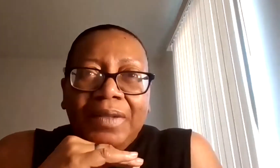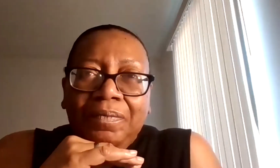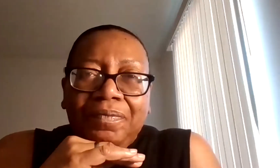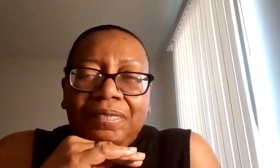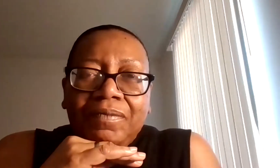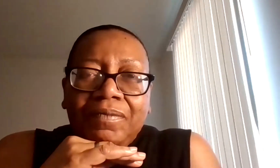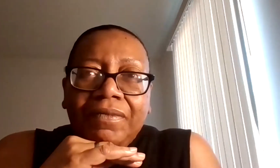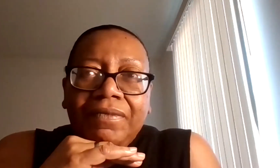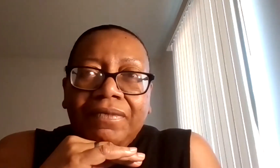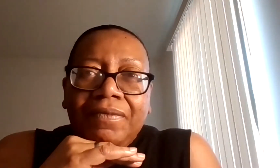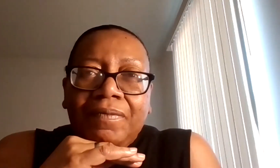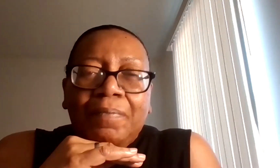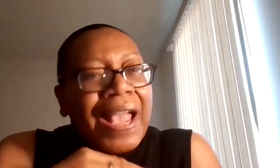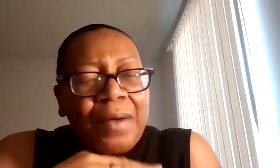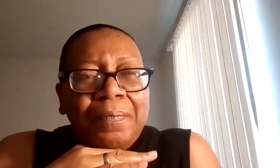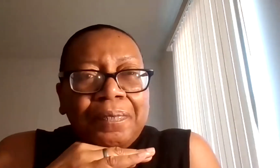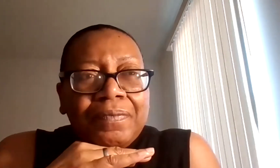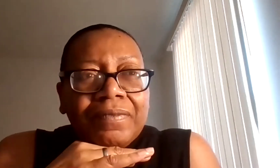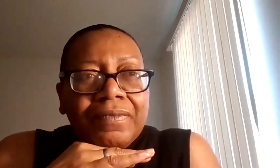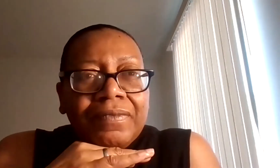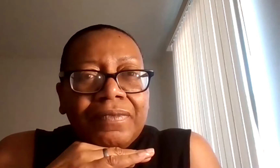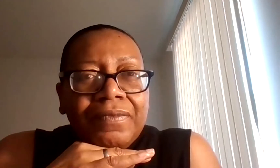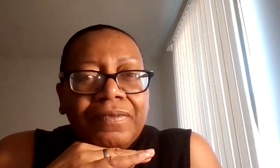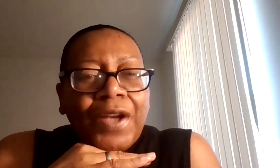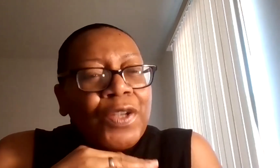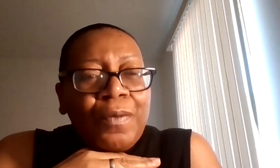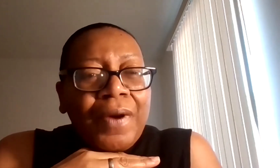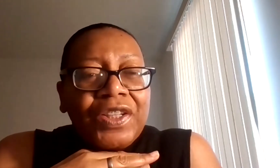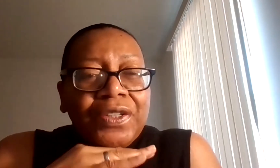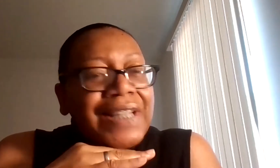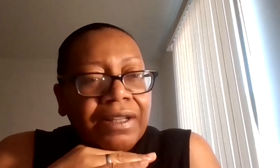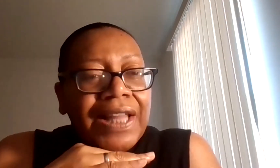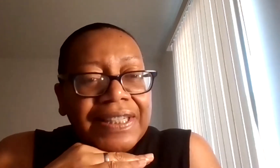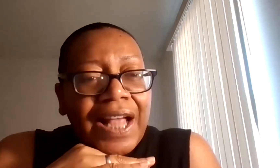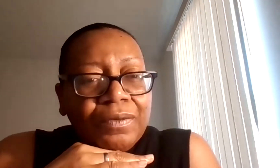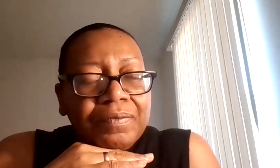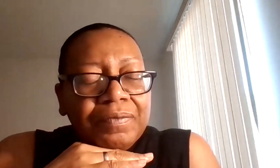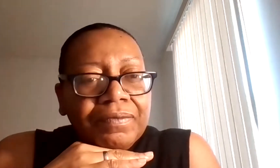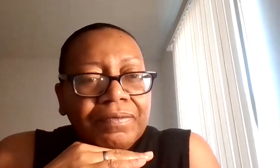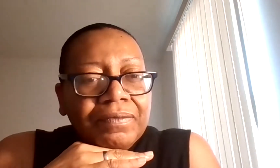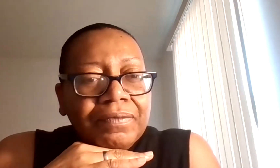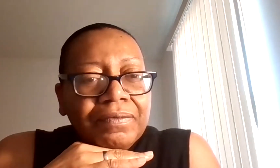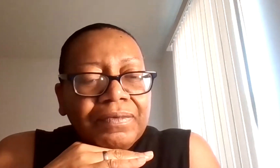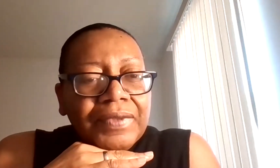to me, ma'am, are you aware that your taillight is out?